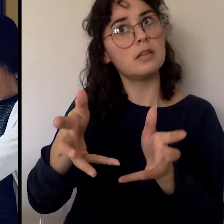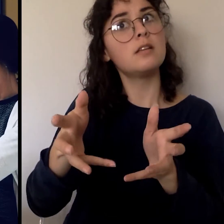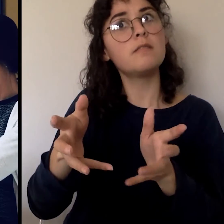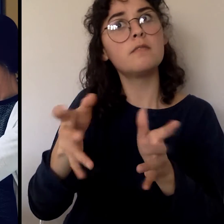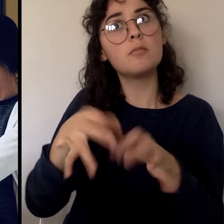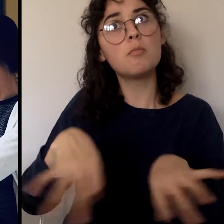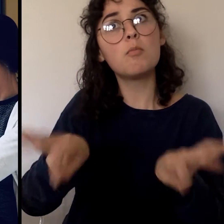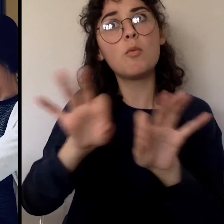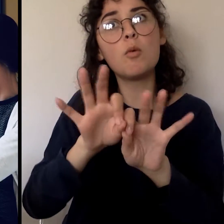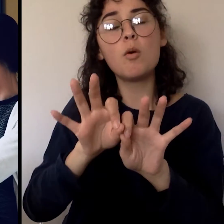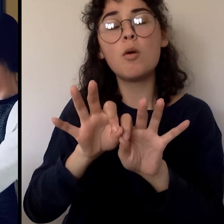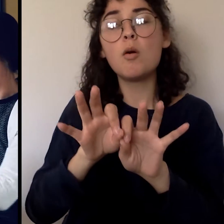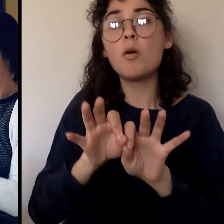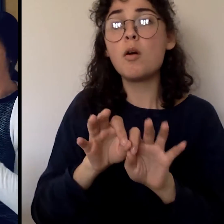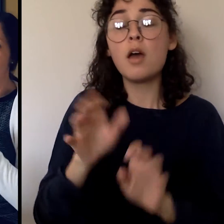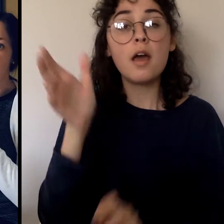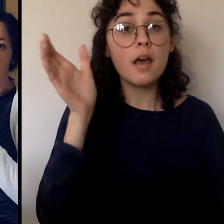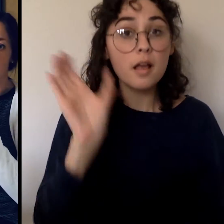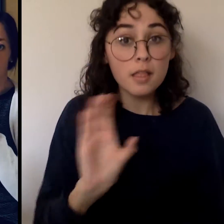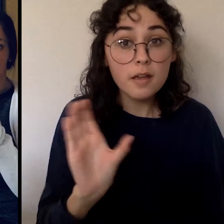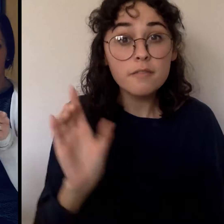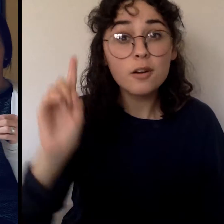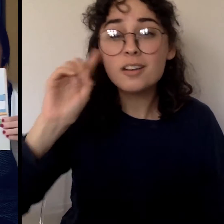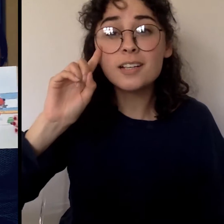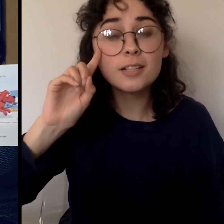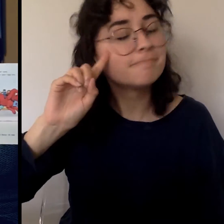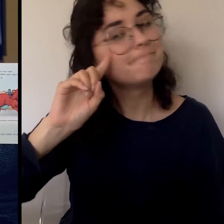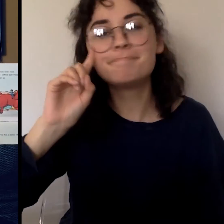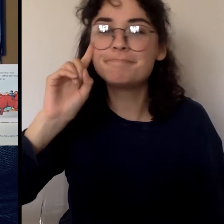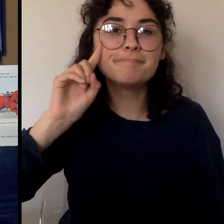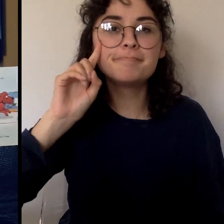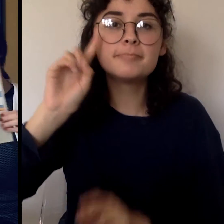started off to find a doctor. Oh dear.